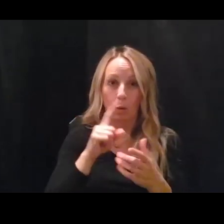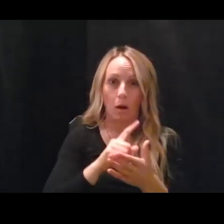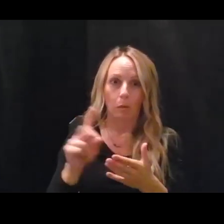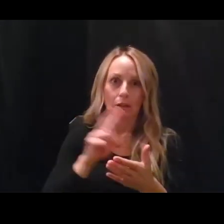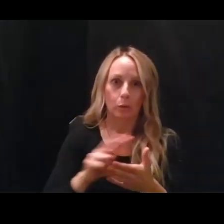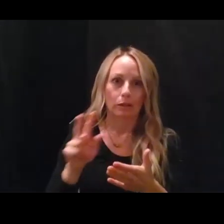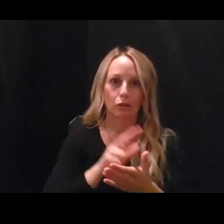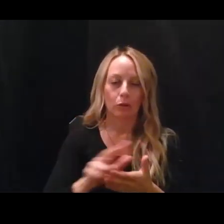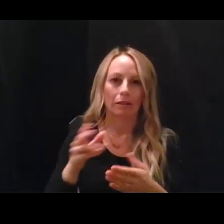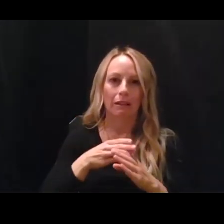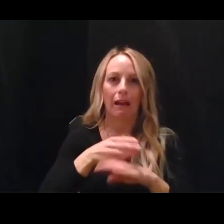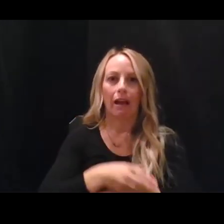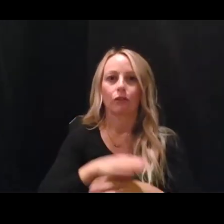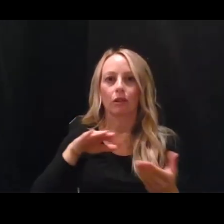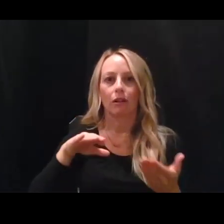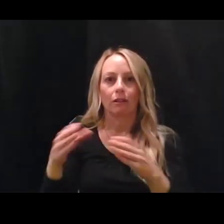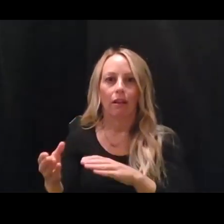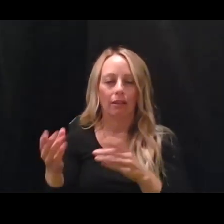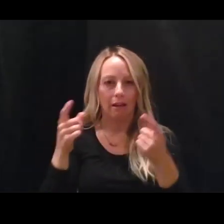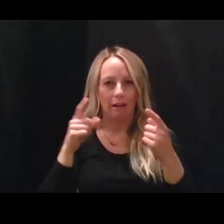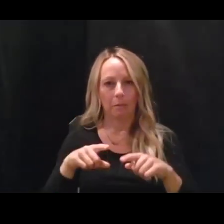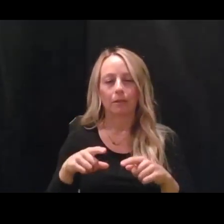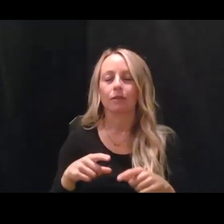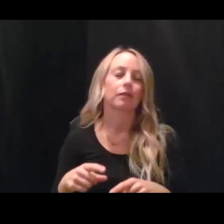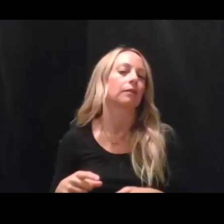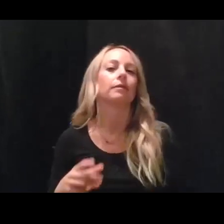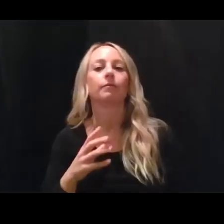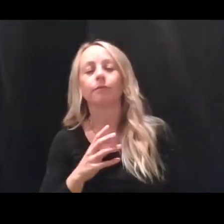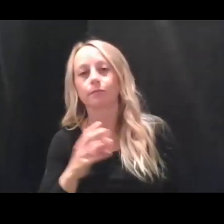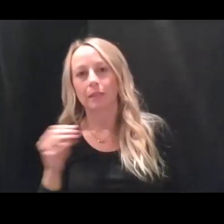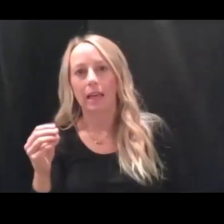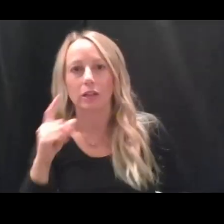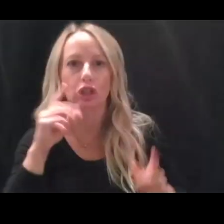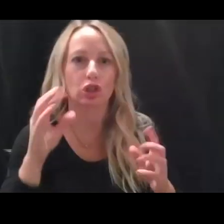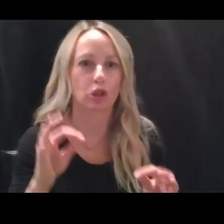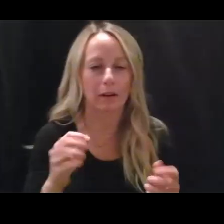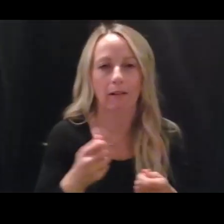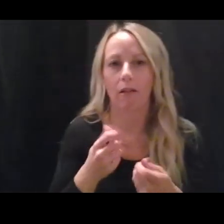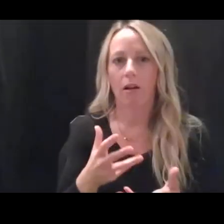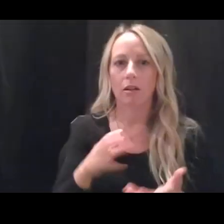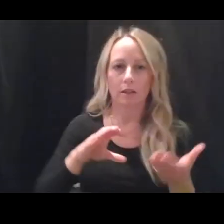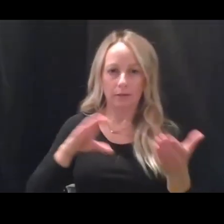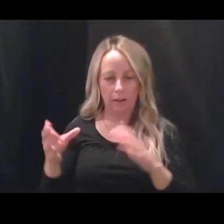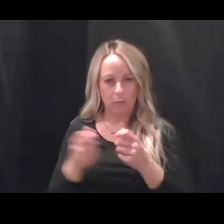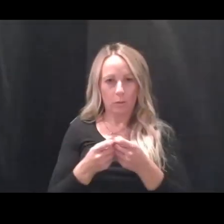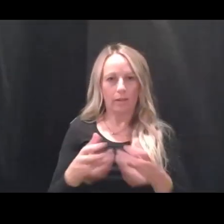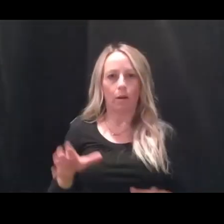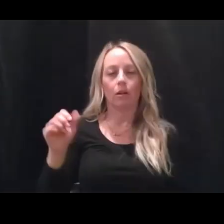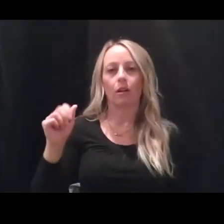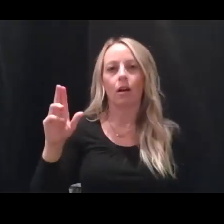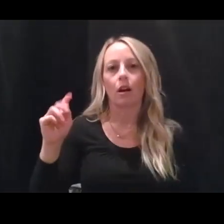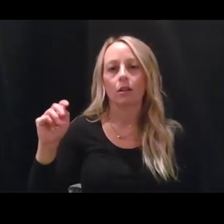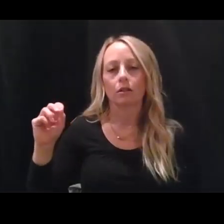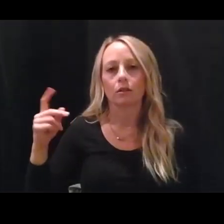uh, after a death occurs. Um, and, and determining cause of death without an autopsy is often very difficult,